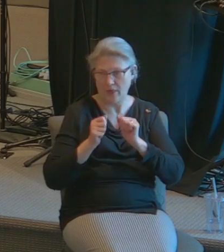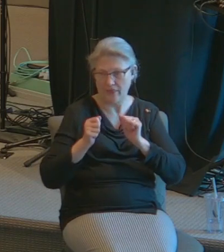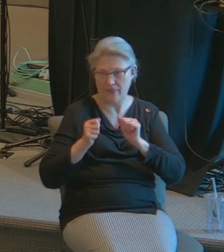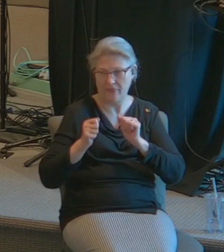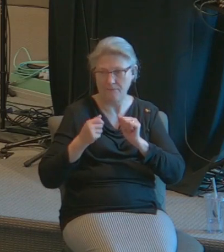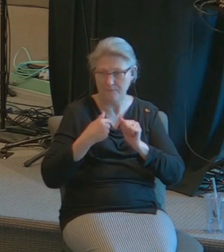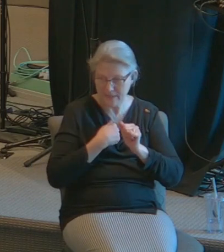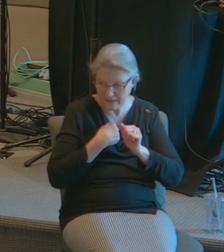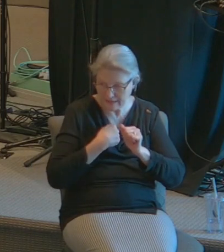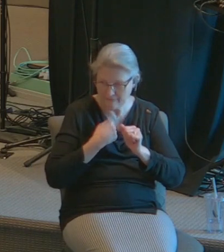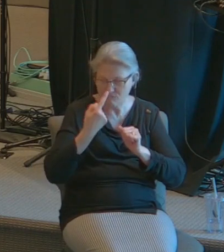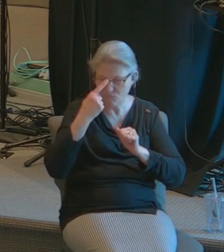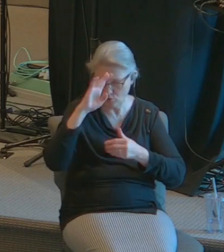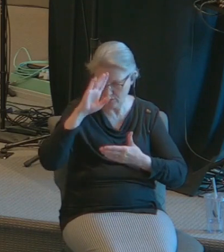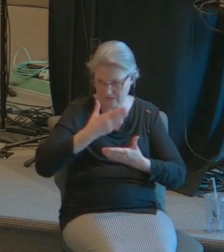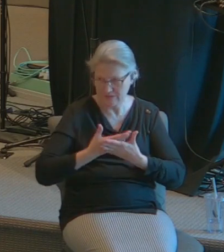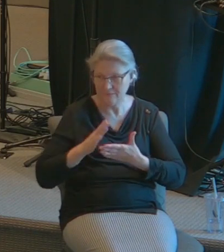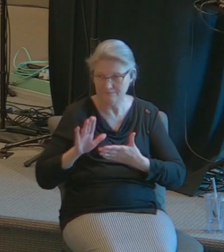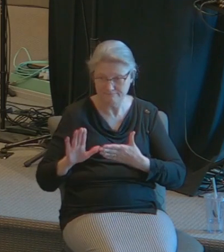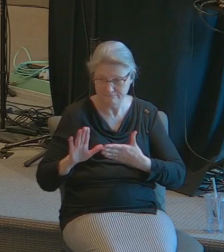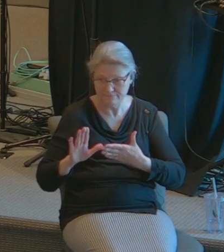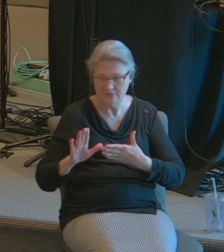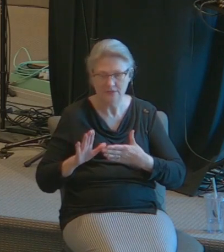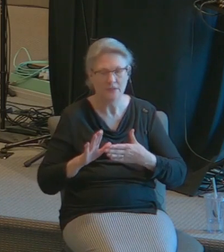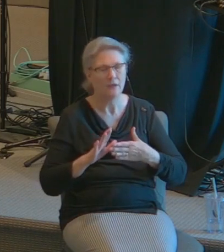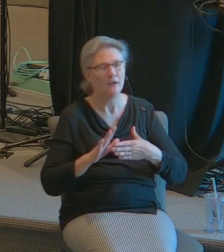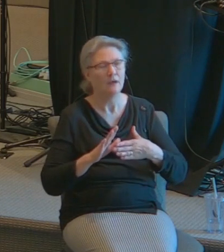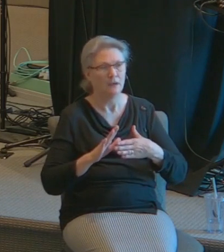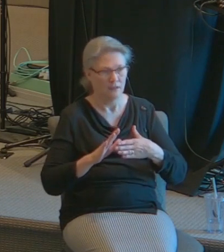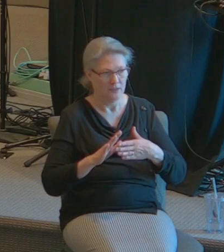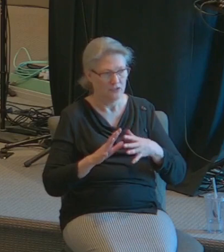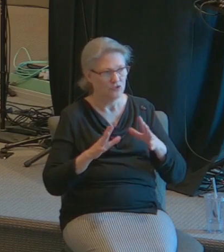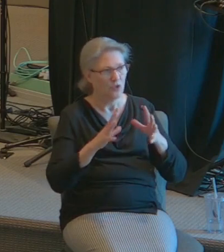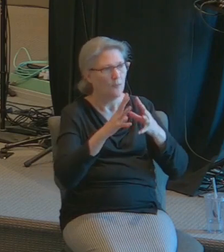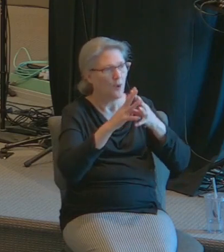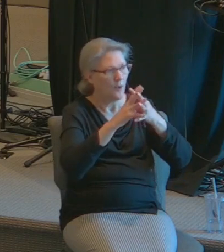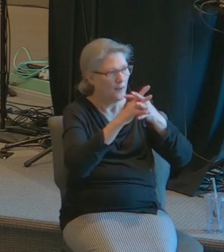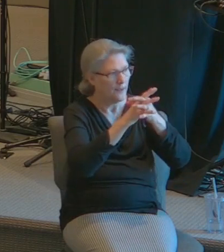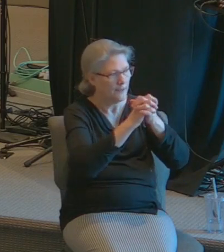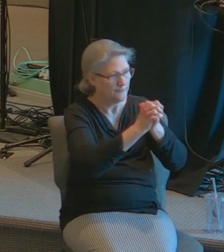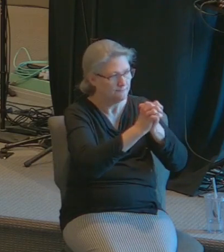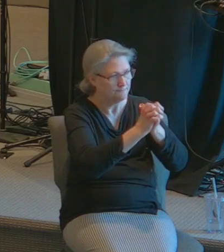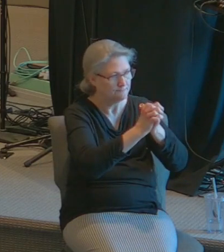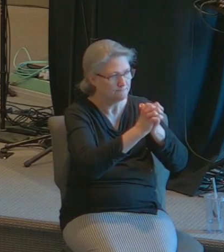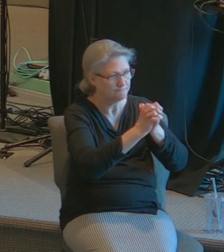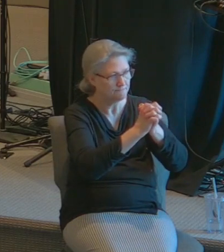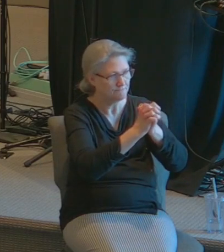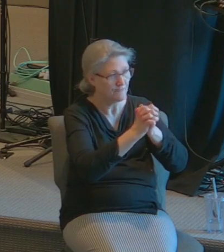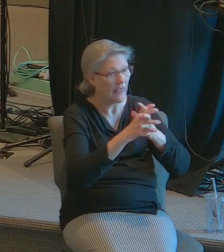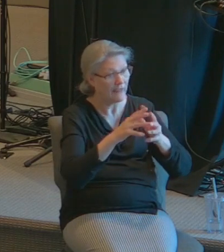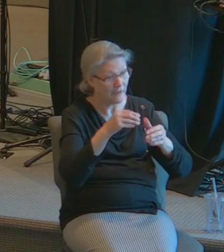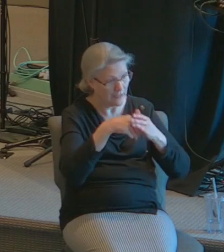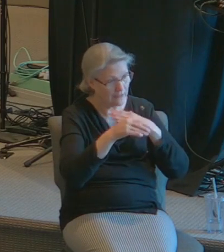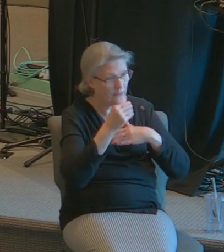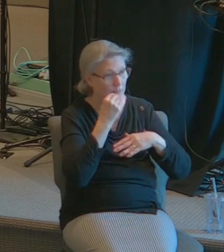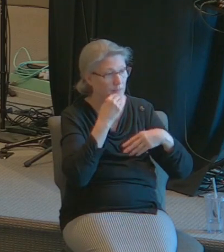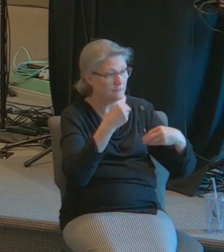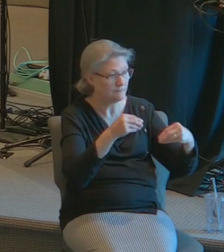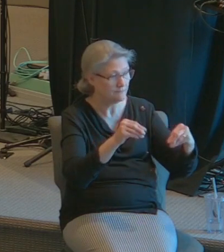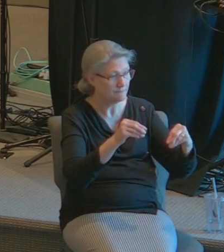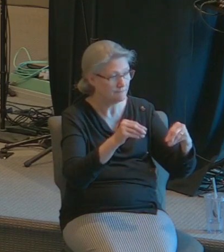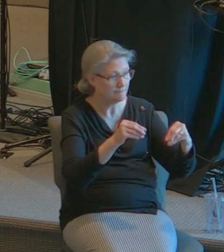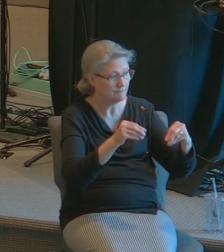me for him so she put her hands in mine and there in Tom's supermarket